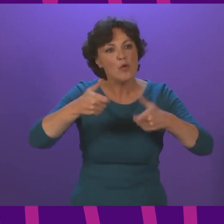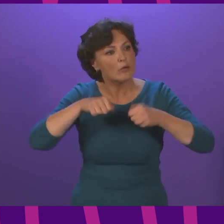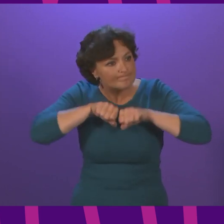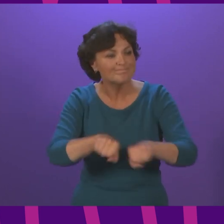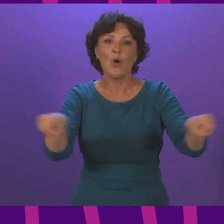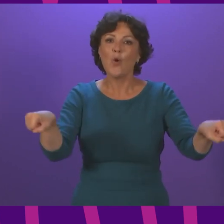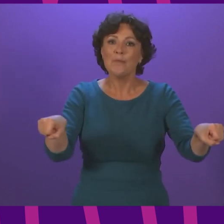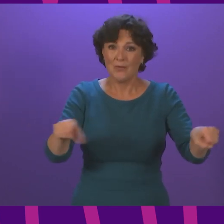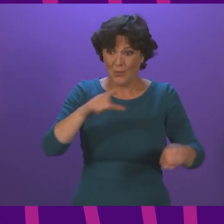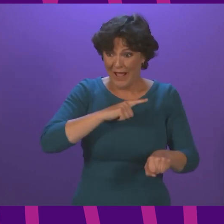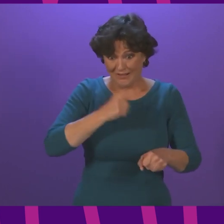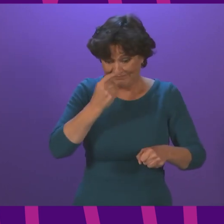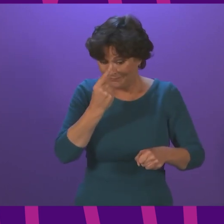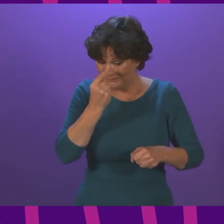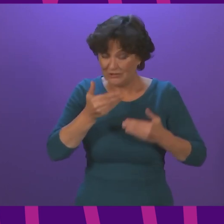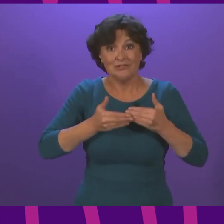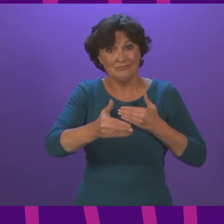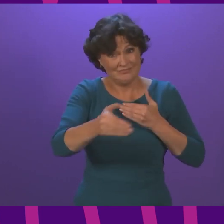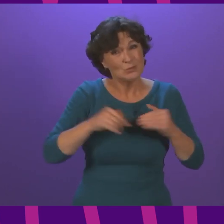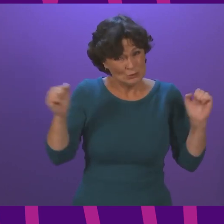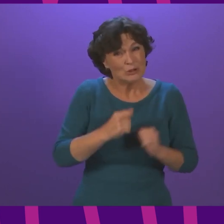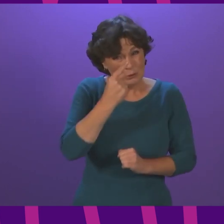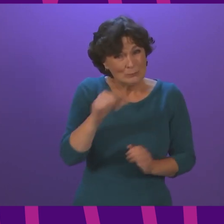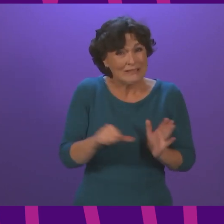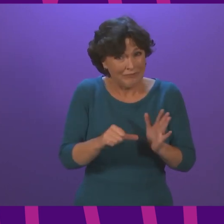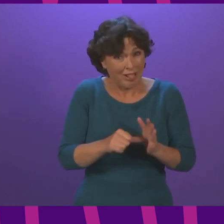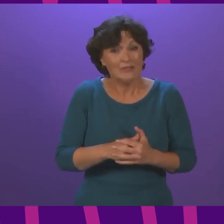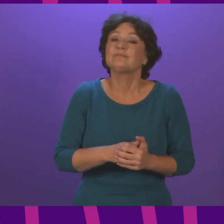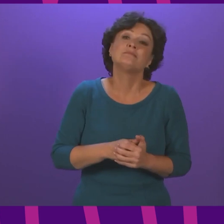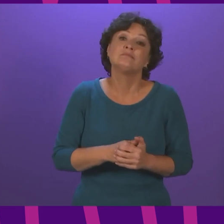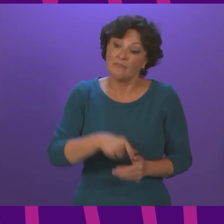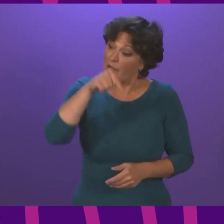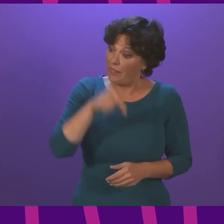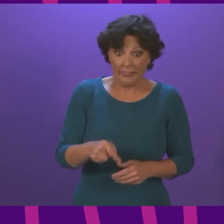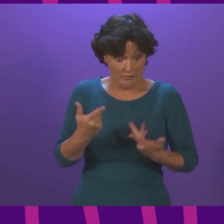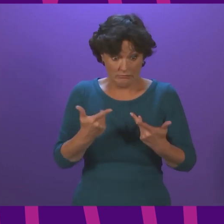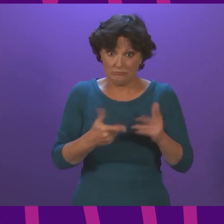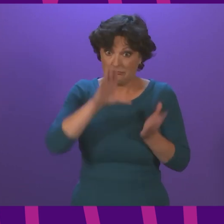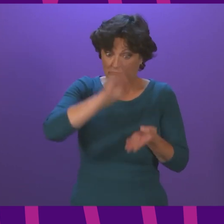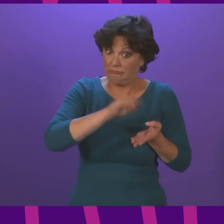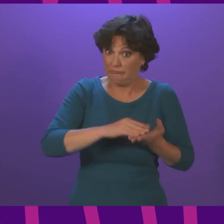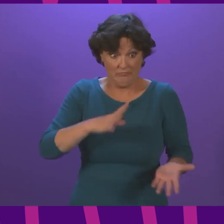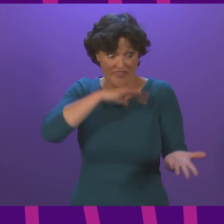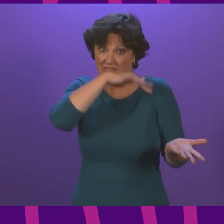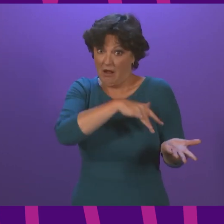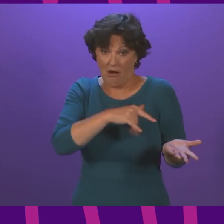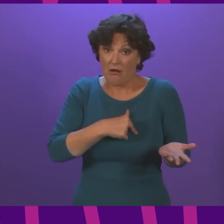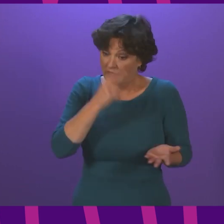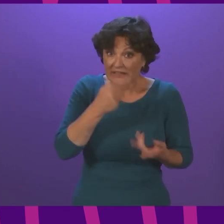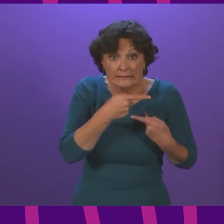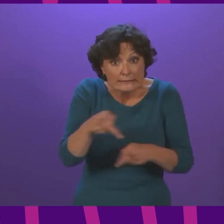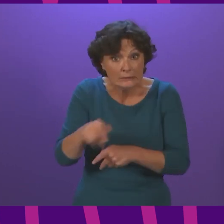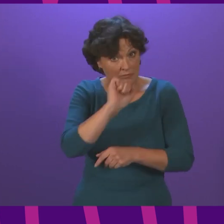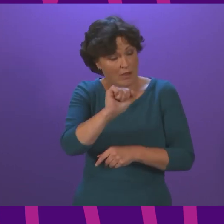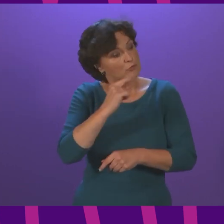what will be a potentially very difficult winter. The scheme is now operational. The provisions are in place which require businesses to keep